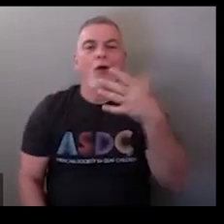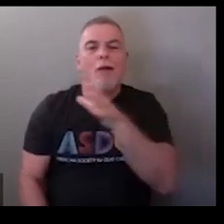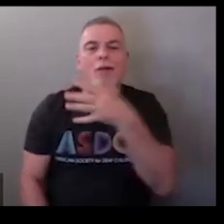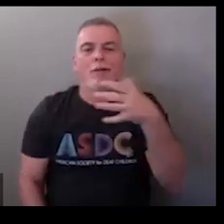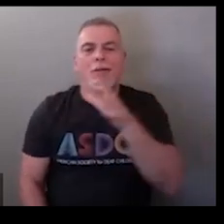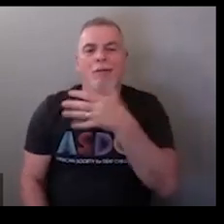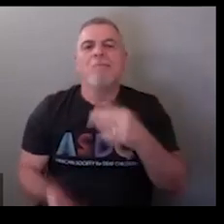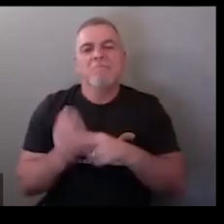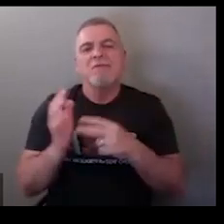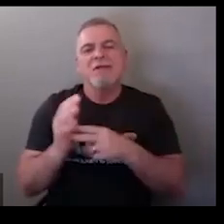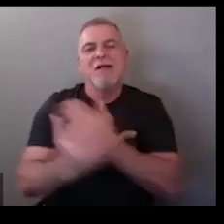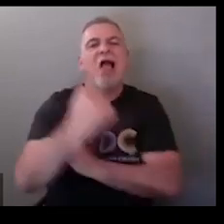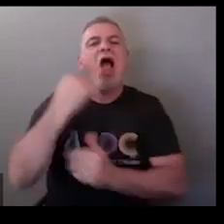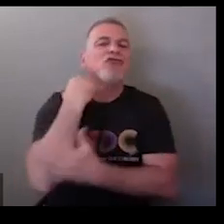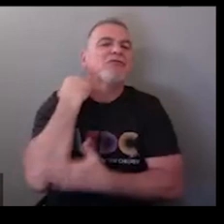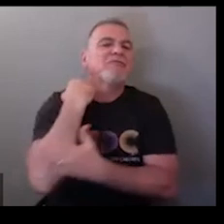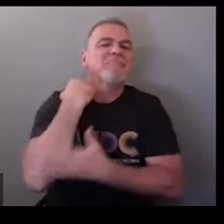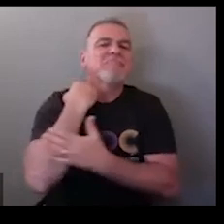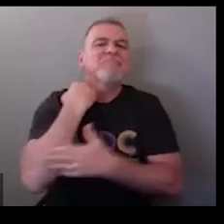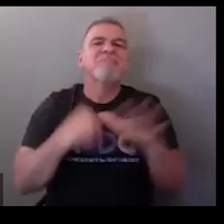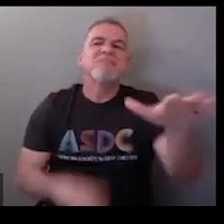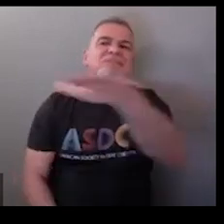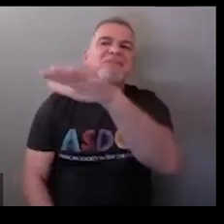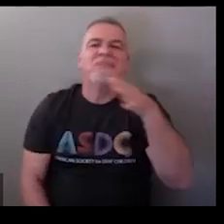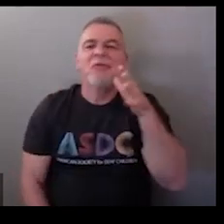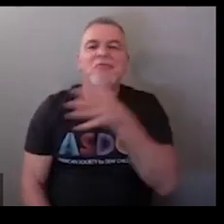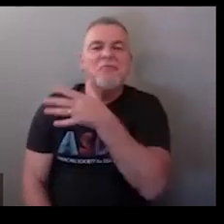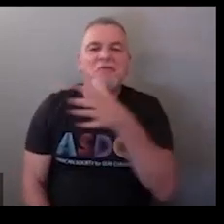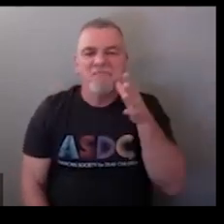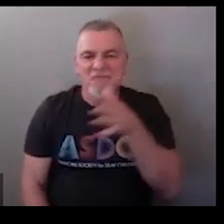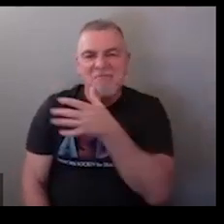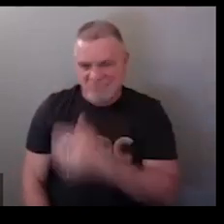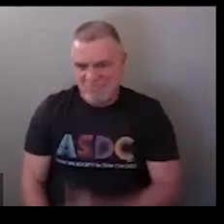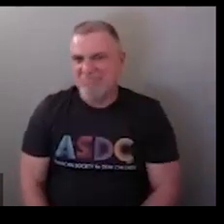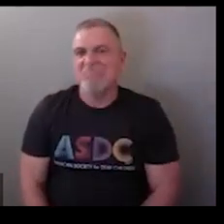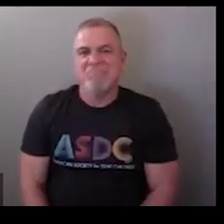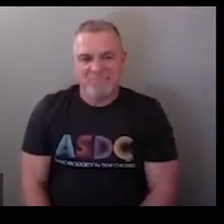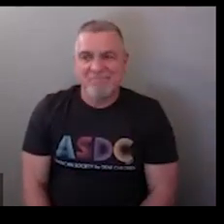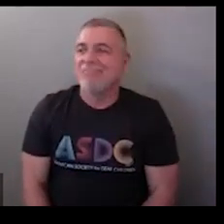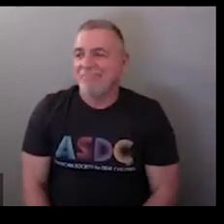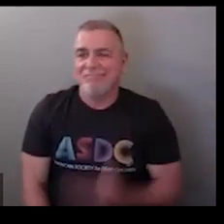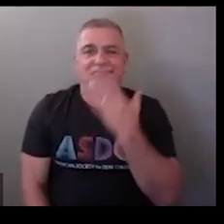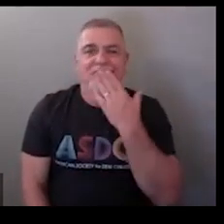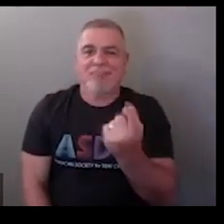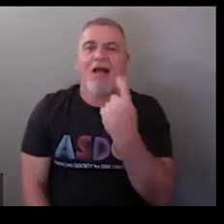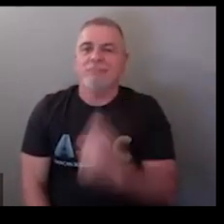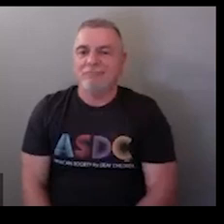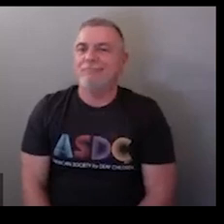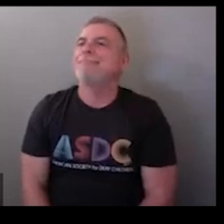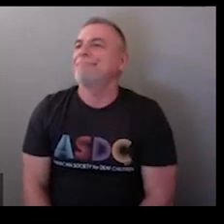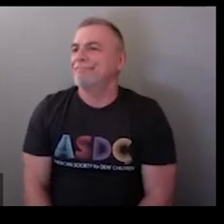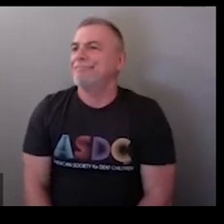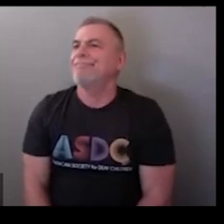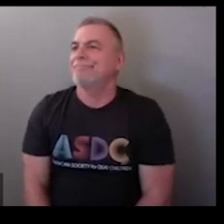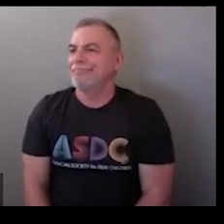if you do it multiple times it means rural or country so yes very good question good